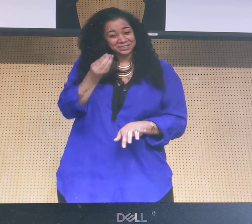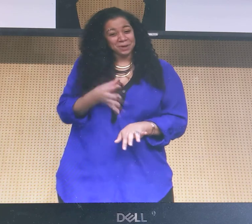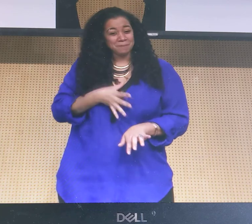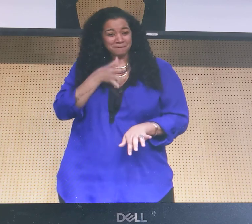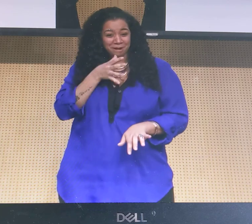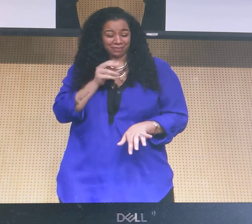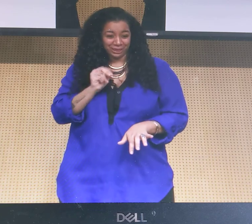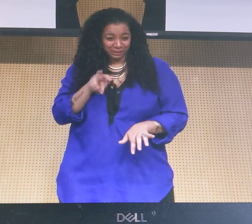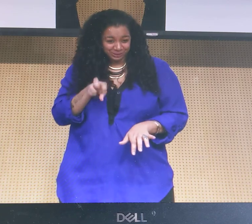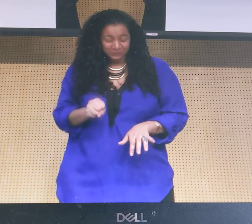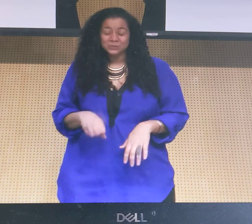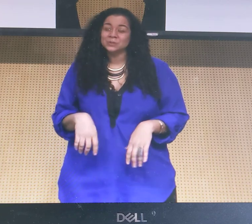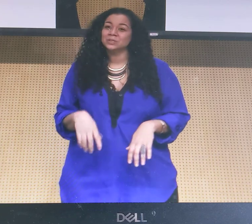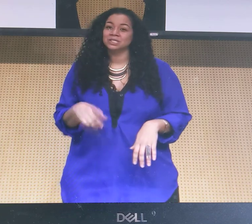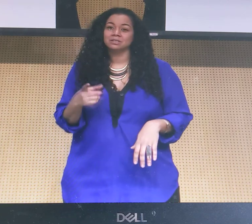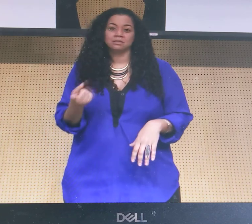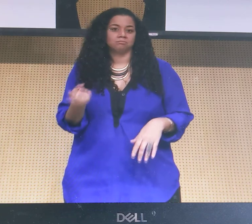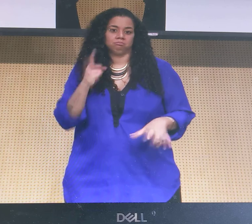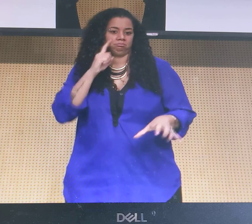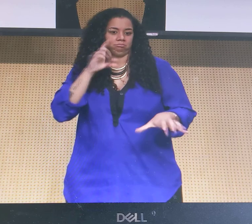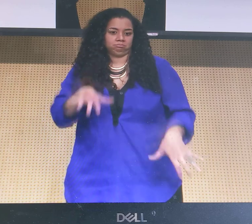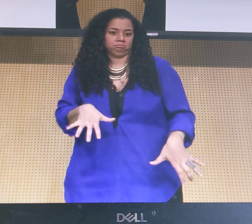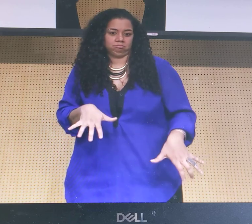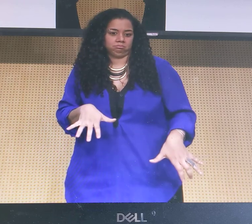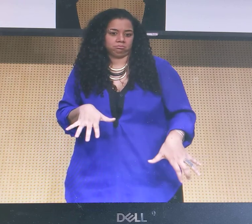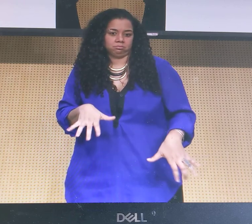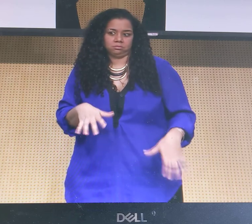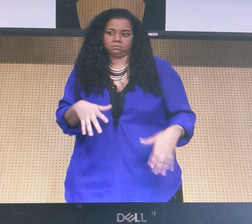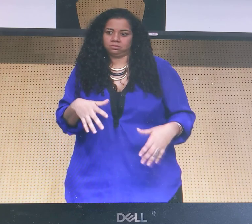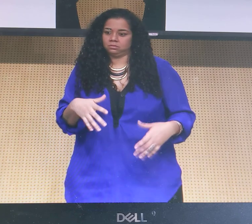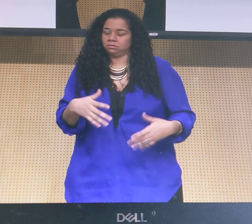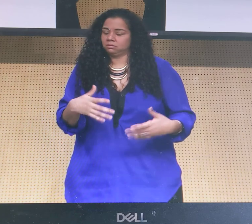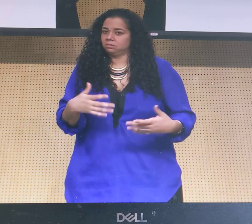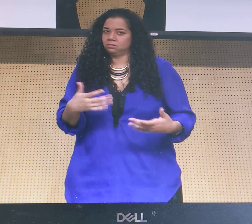to the TTY, and I told my mother, and she was shocked.